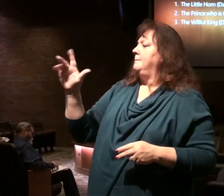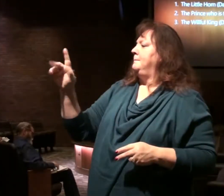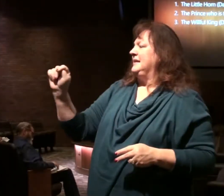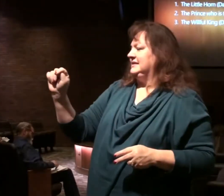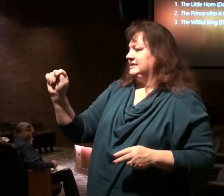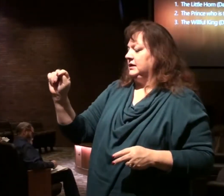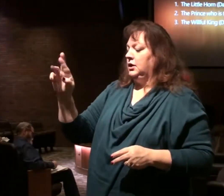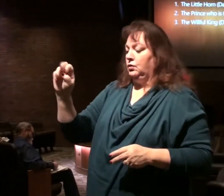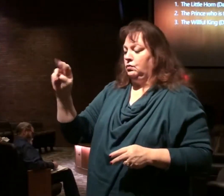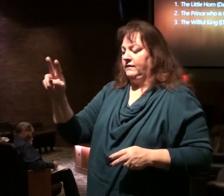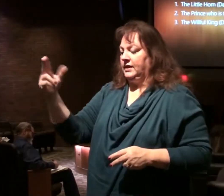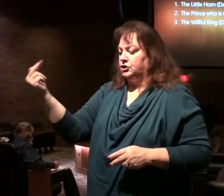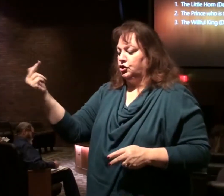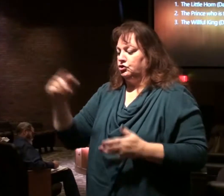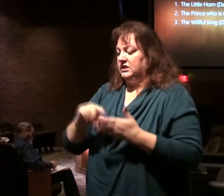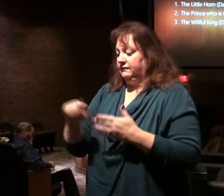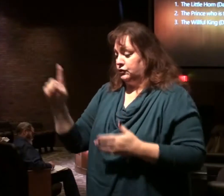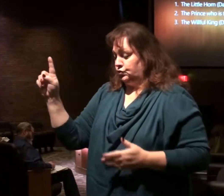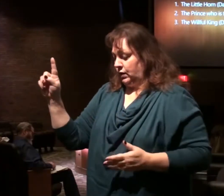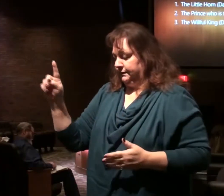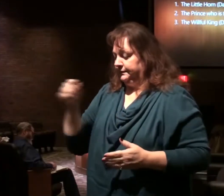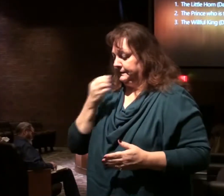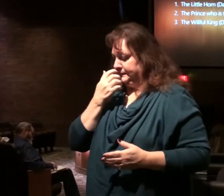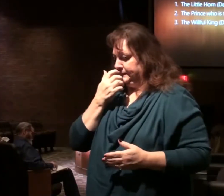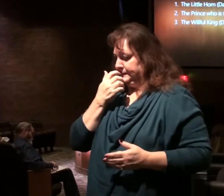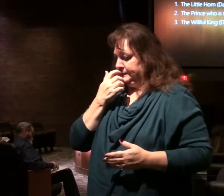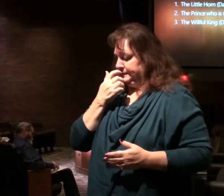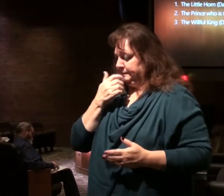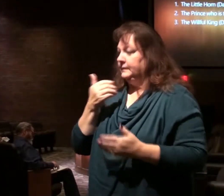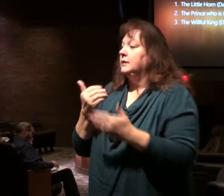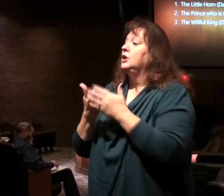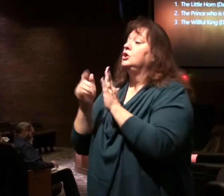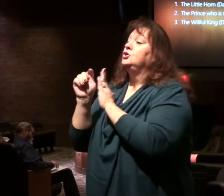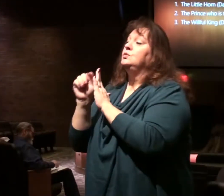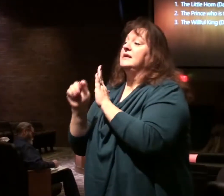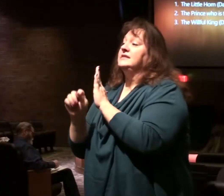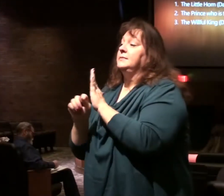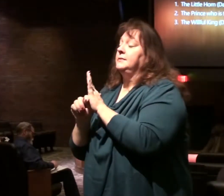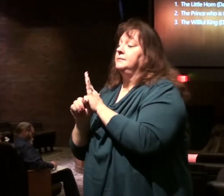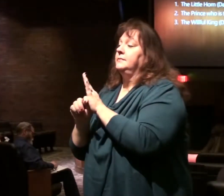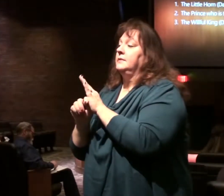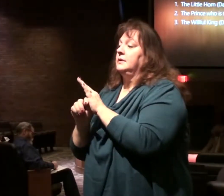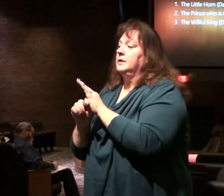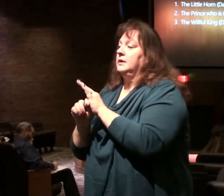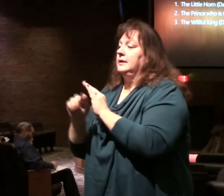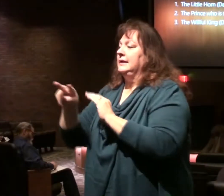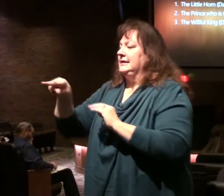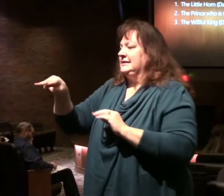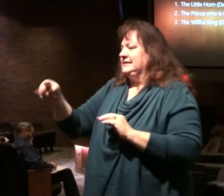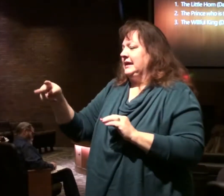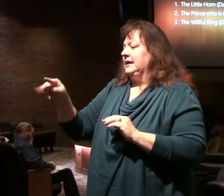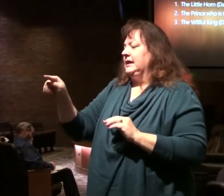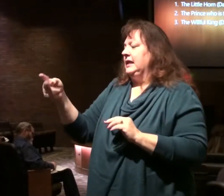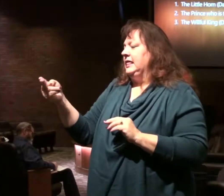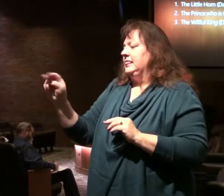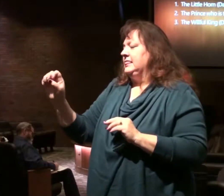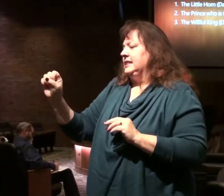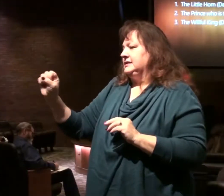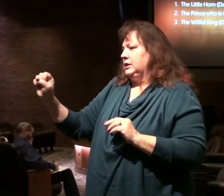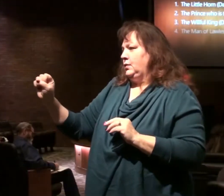13 verse 1. Come over to the New Testament. The 2nd Thessalonians.